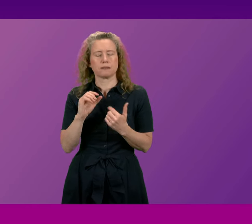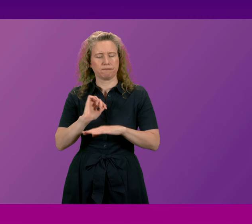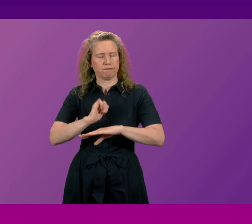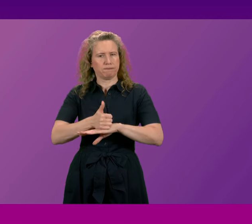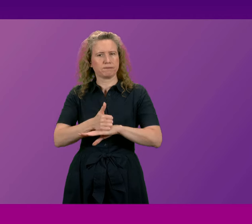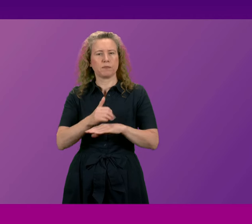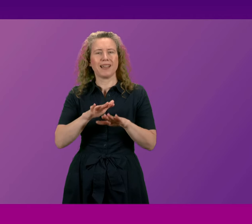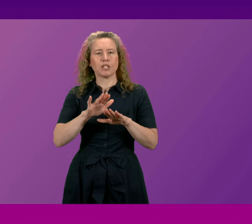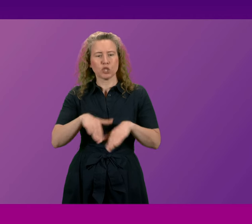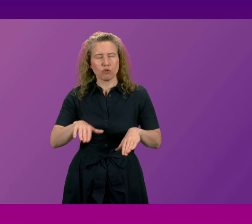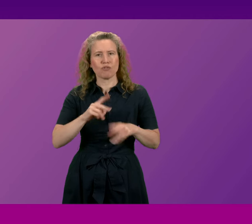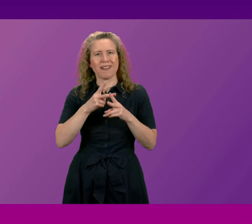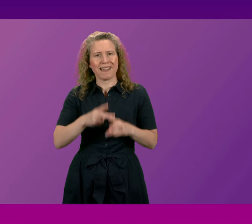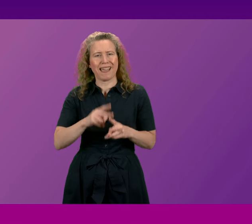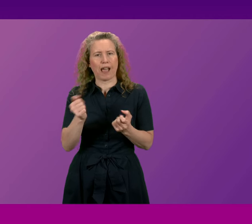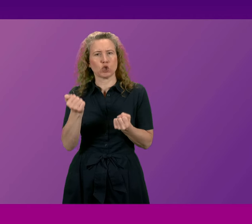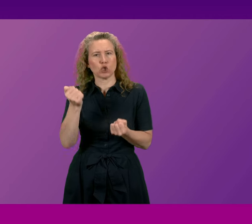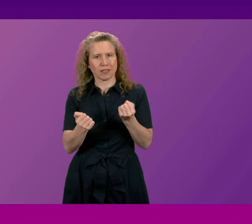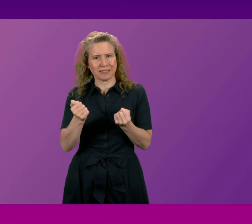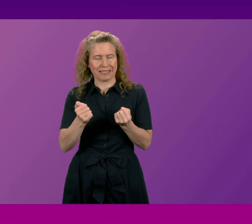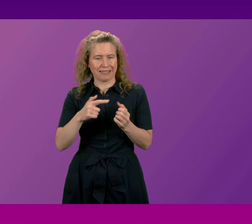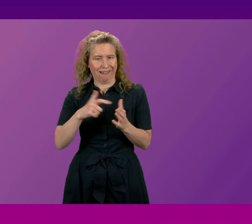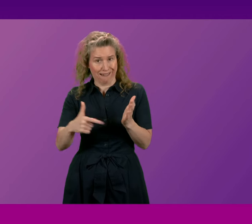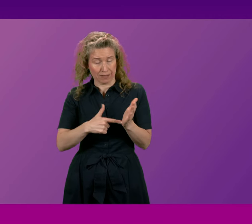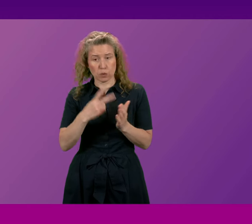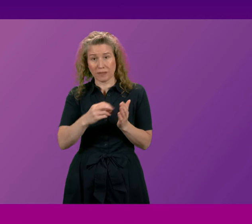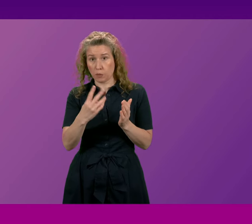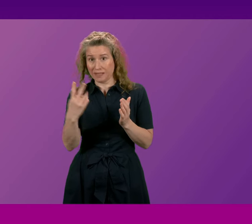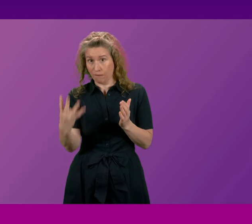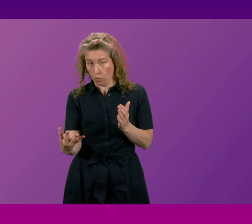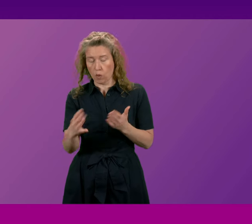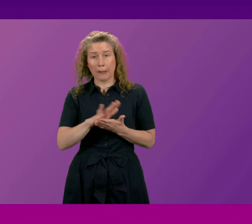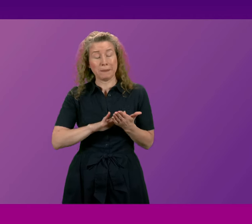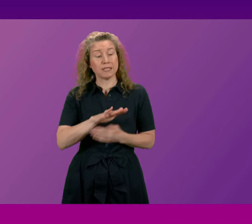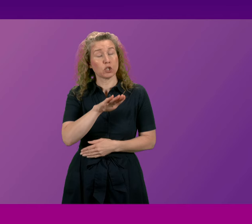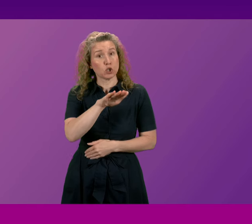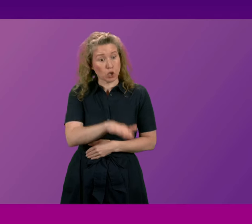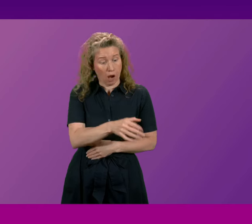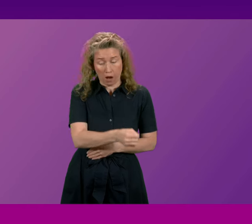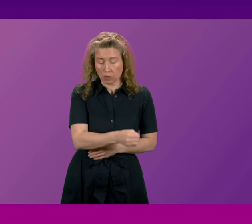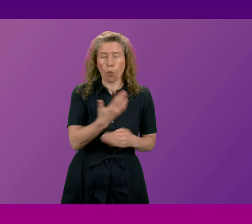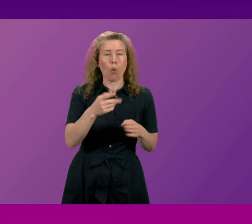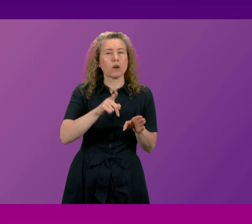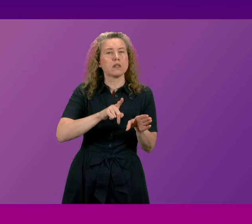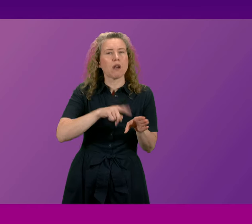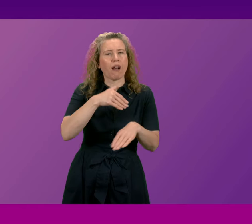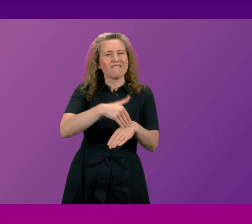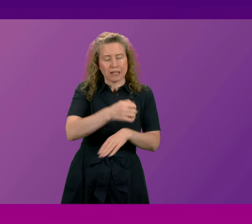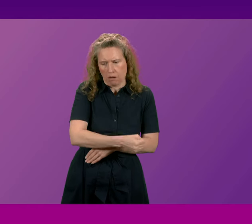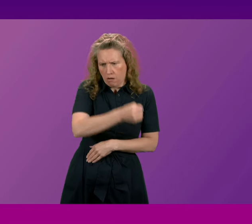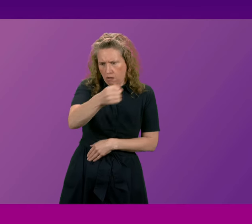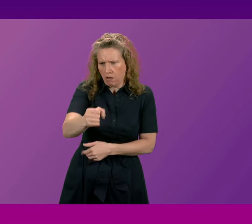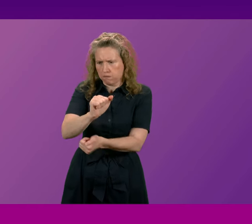the Children Care and Justice Scotland Act 2024 which ends the placement of children in young offenders institutions in Scotland